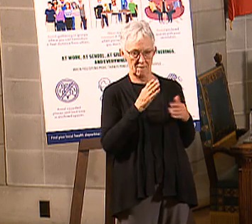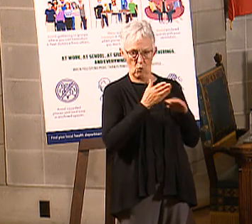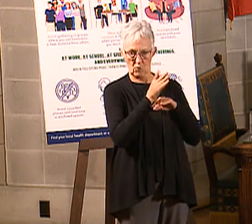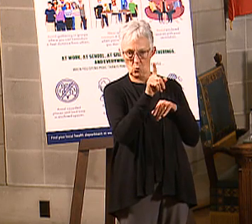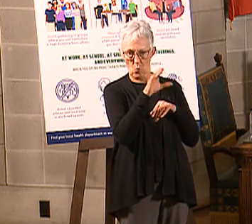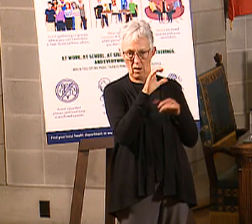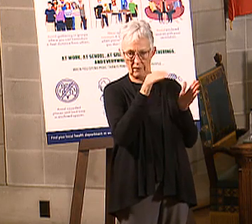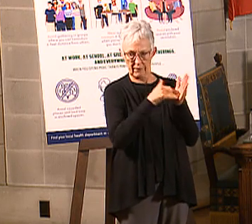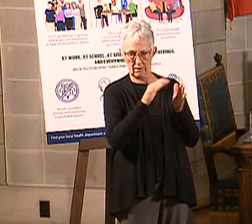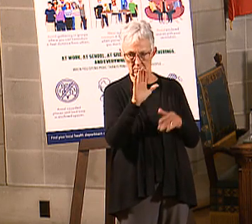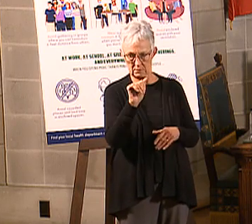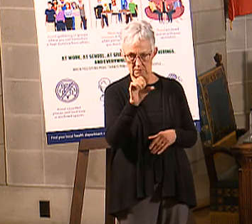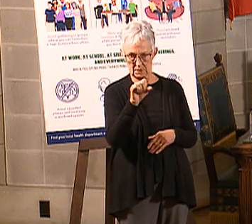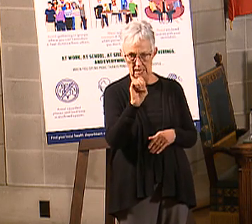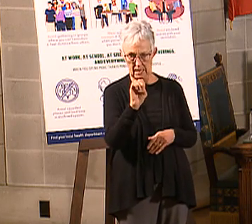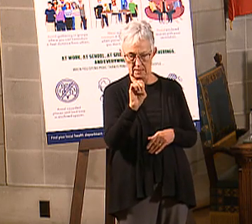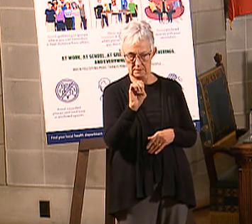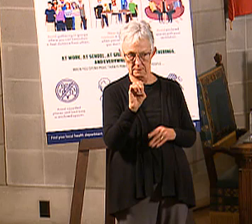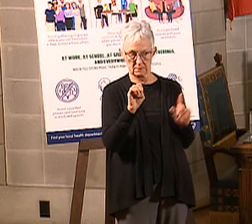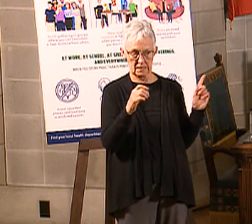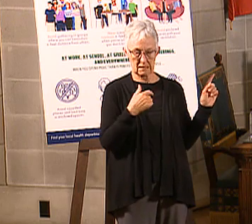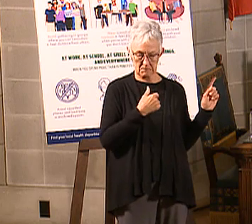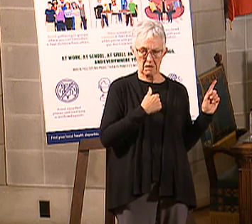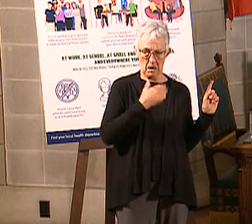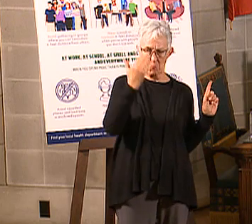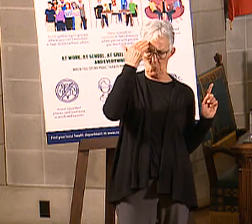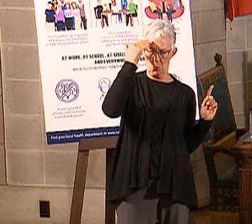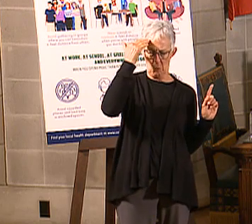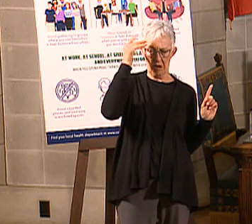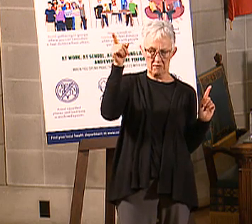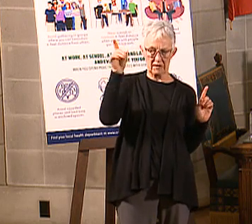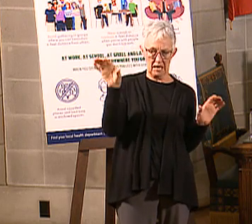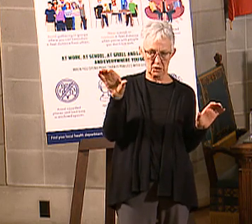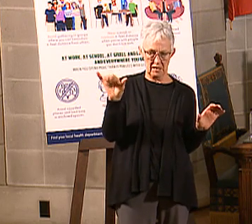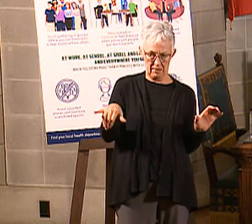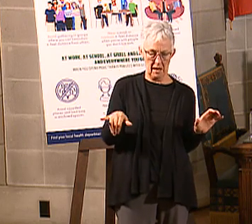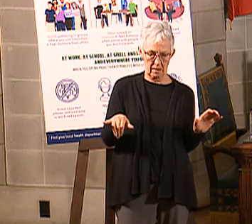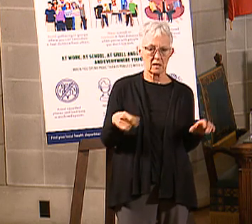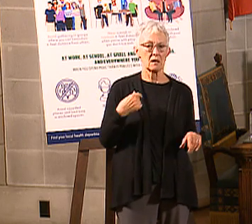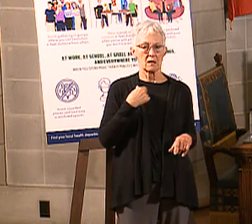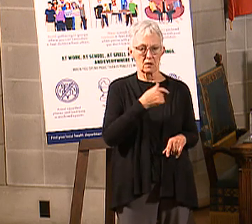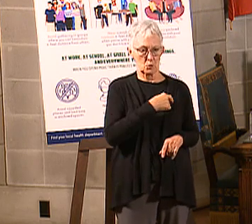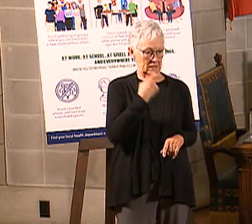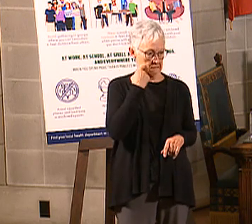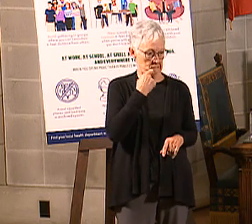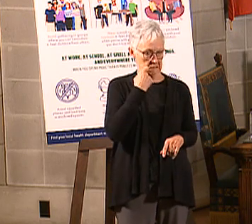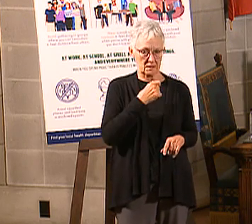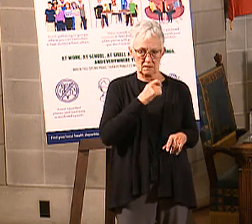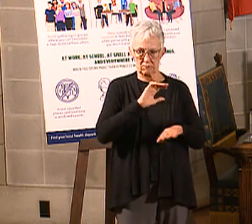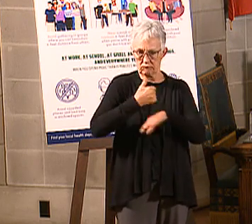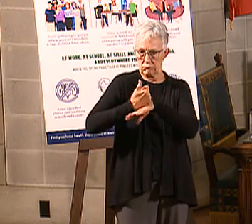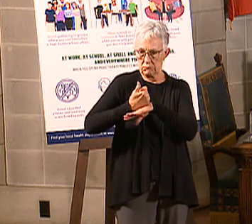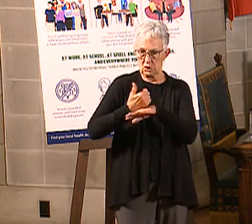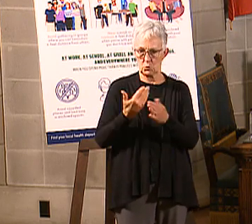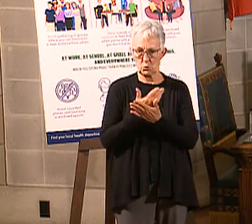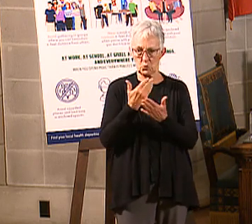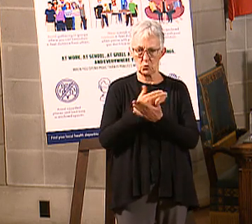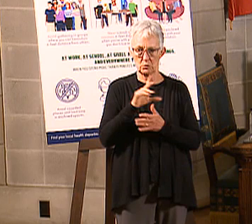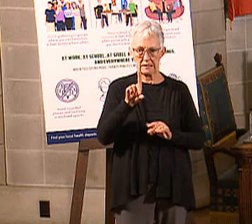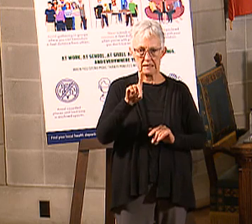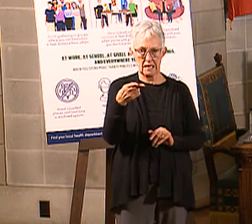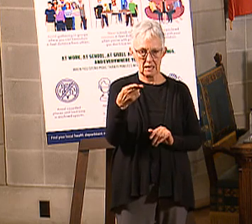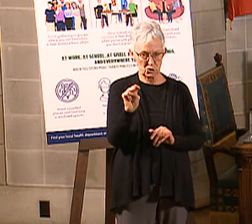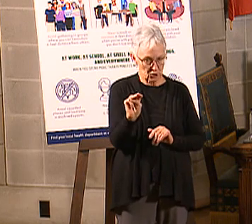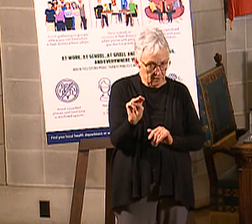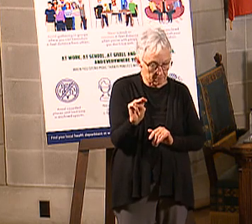answer is yes. And, again, I just remind people that we took the additional steps in regard to the directed health measures that we tightened down last week,